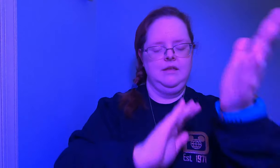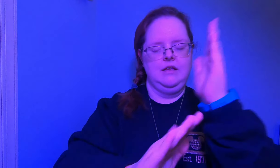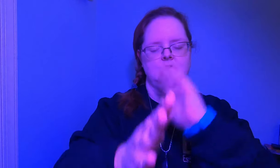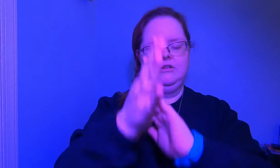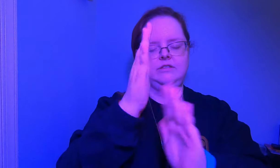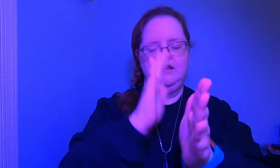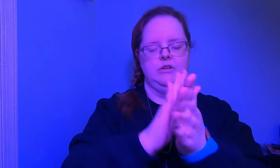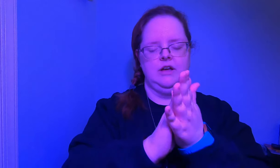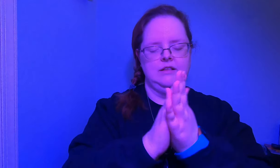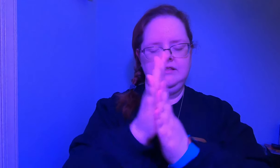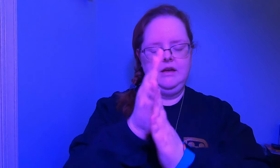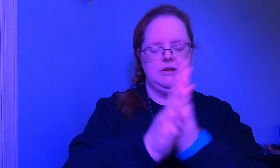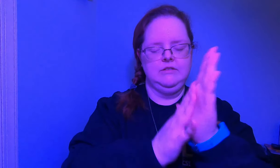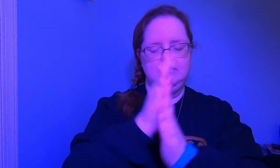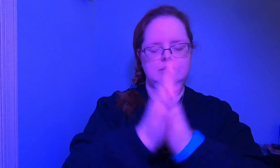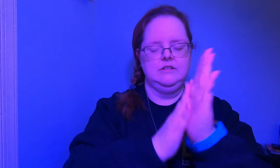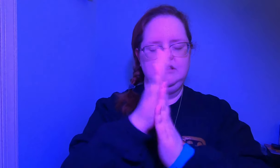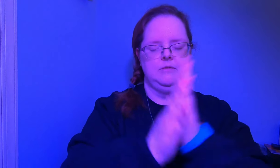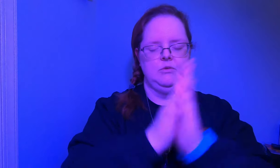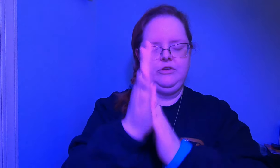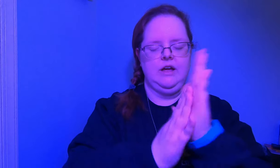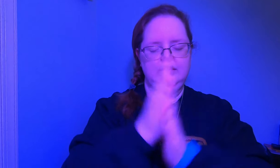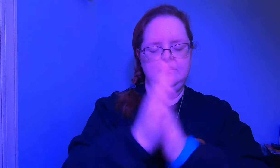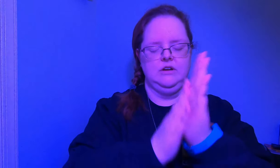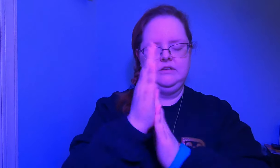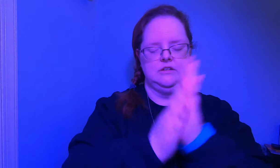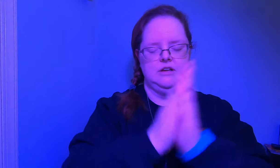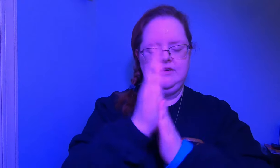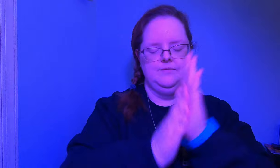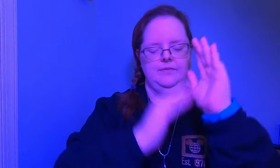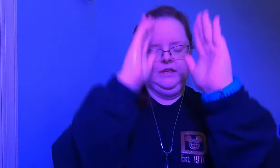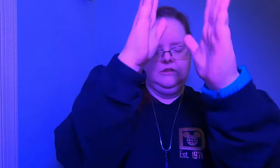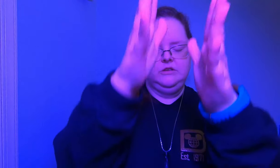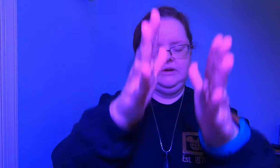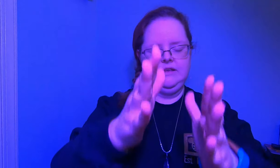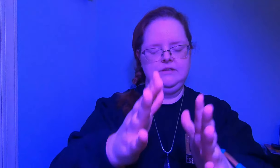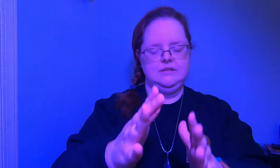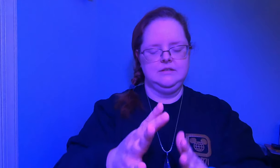as long as they and their guides allow it as long as it's in alignment with their highest and greatest good so it is